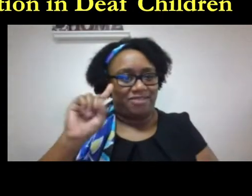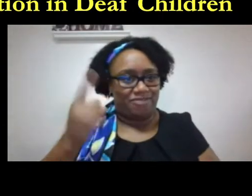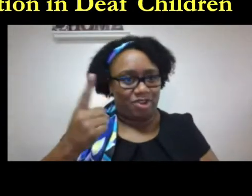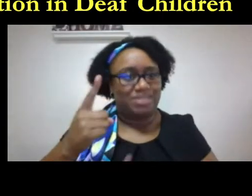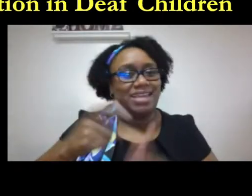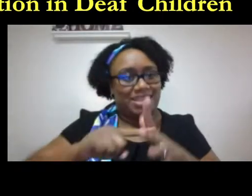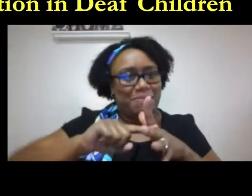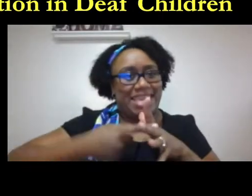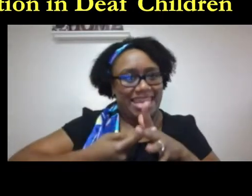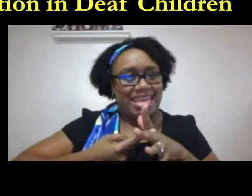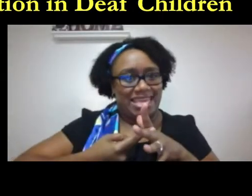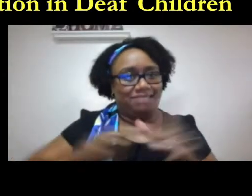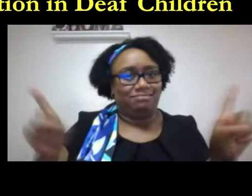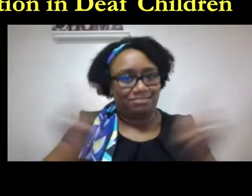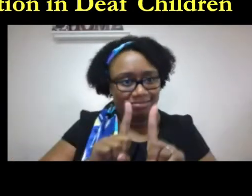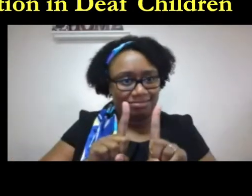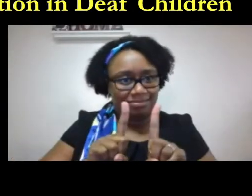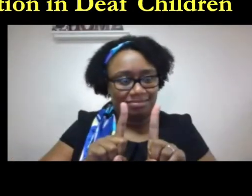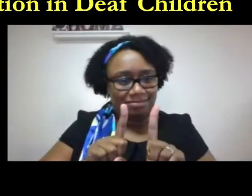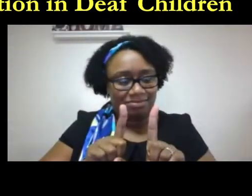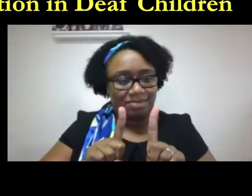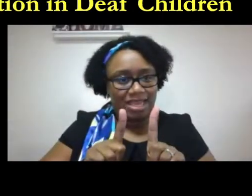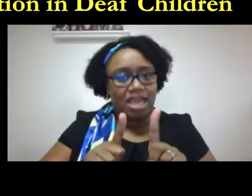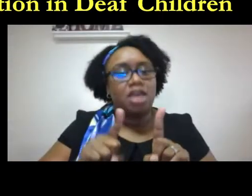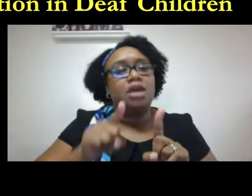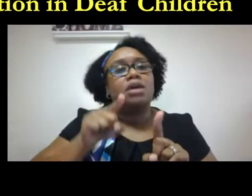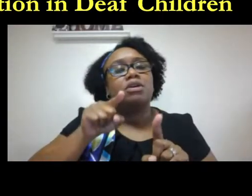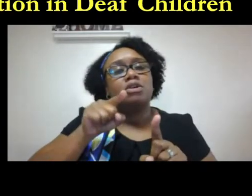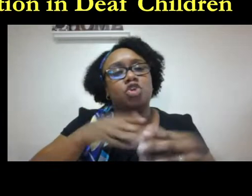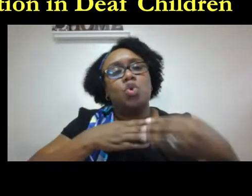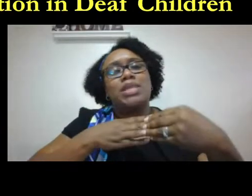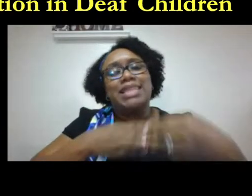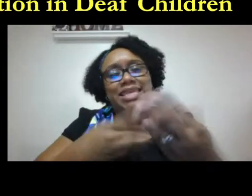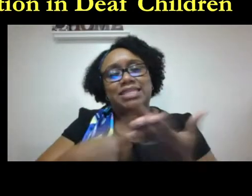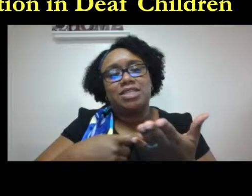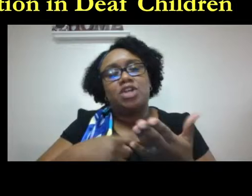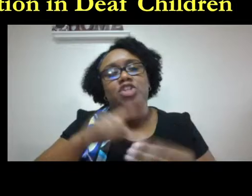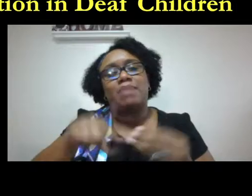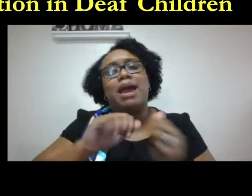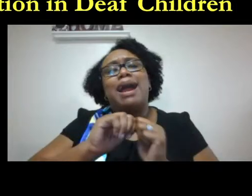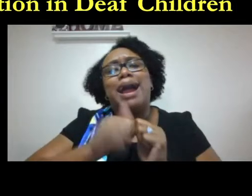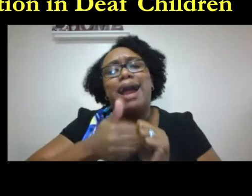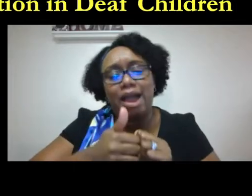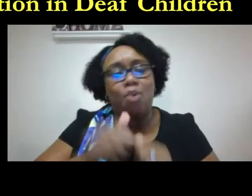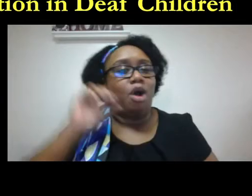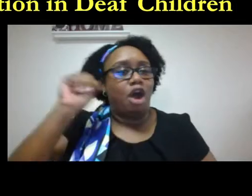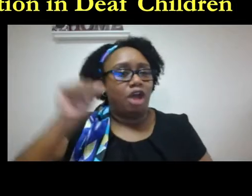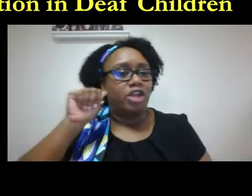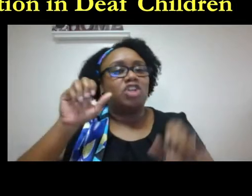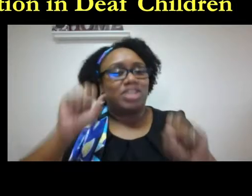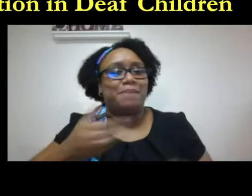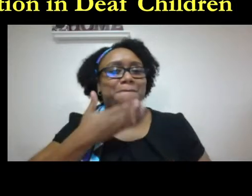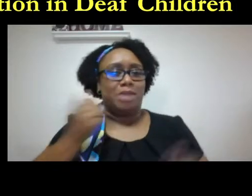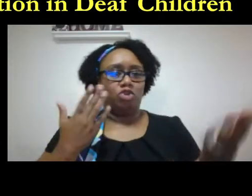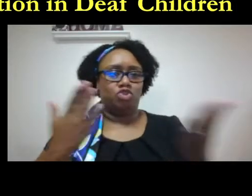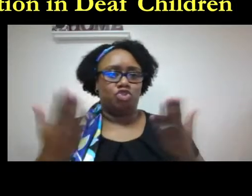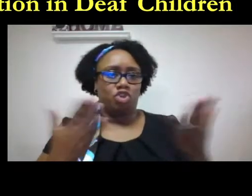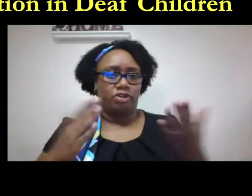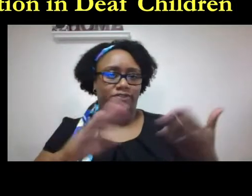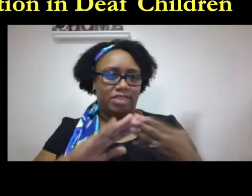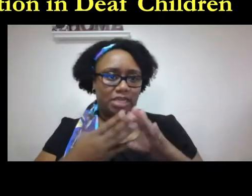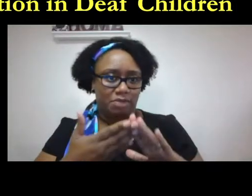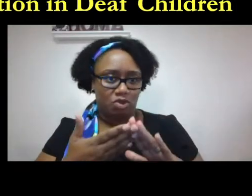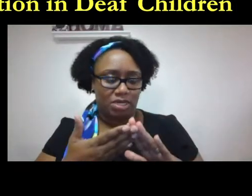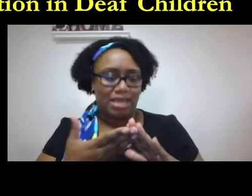i don't want deaf professionals to come in ad hoc at the end of a discussion when one